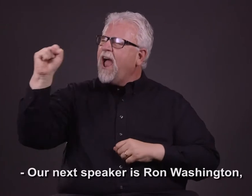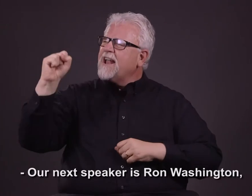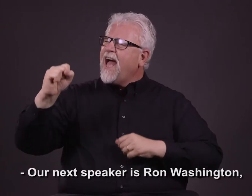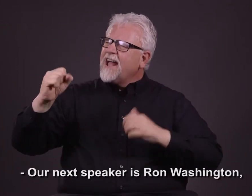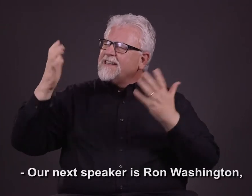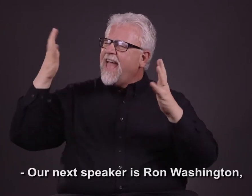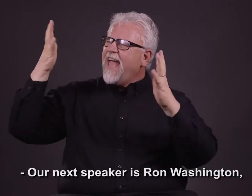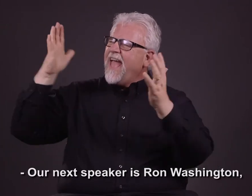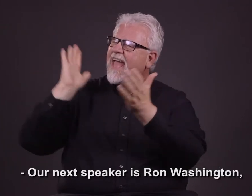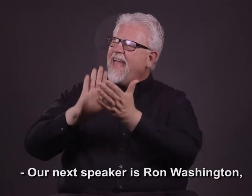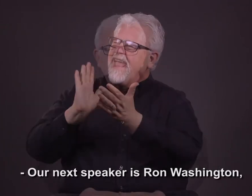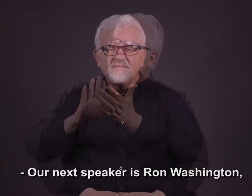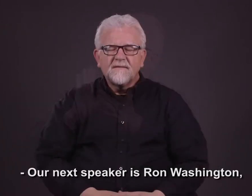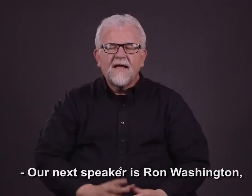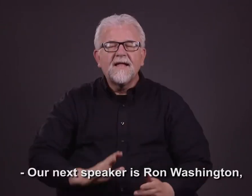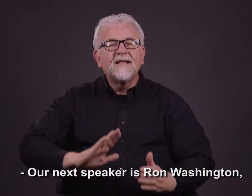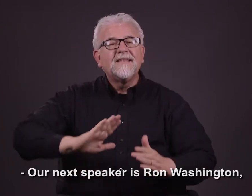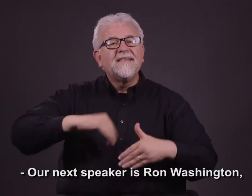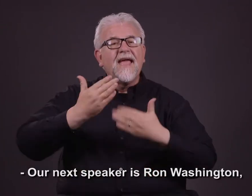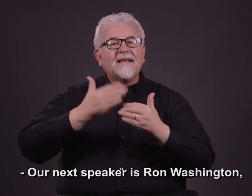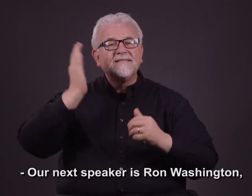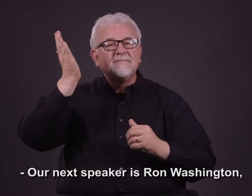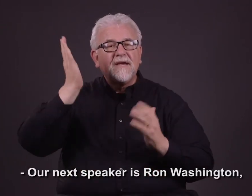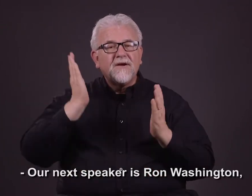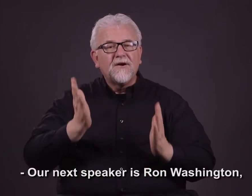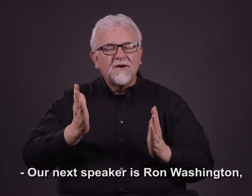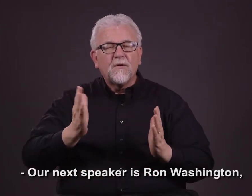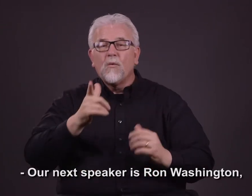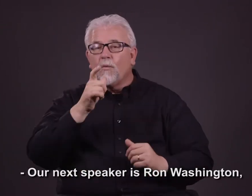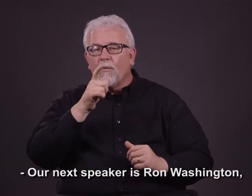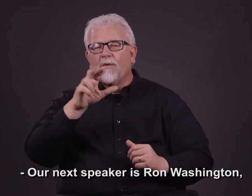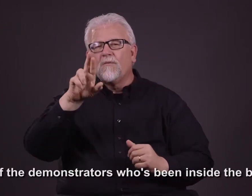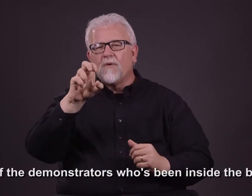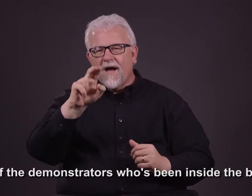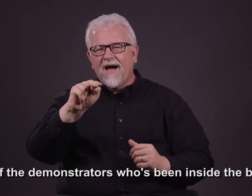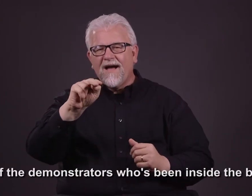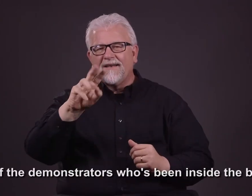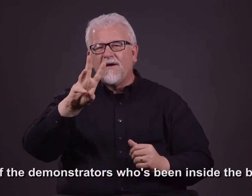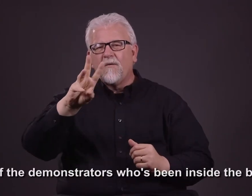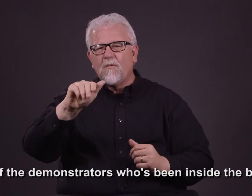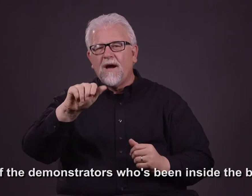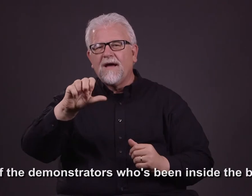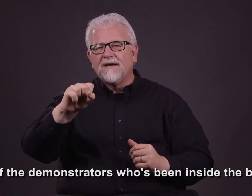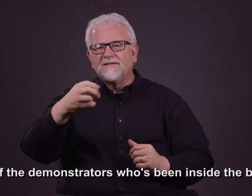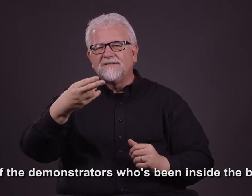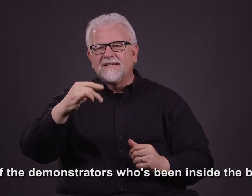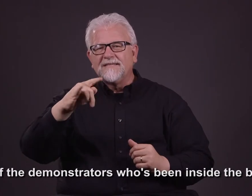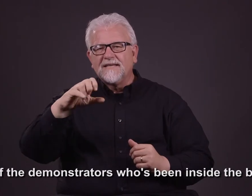The next speaker is Ron Washington, one of the demonstrators who has been inside the building.